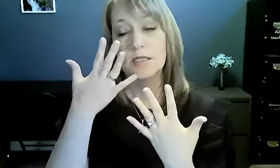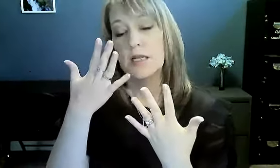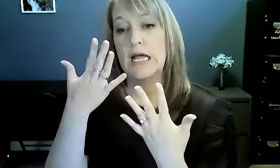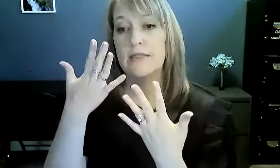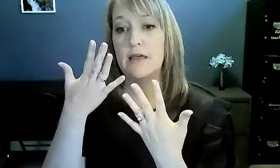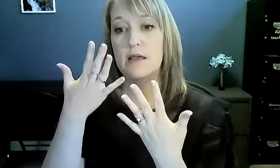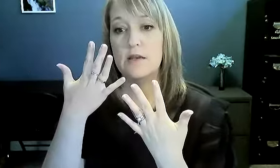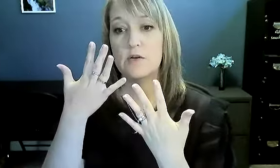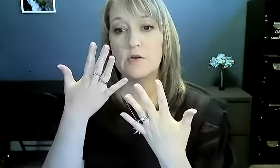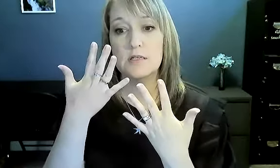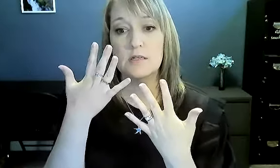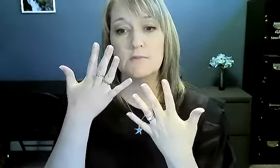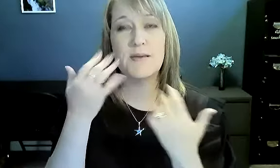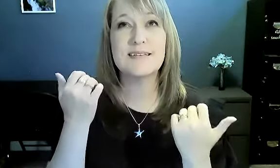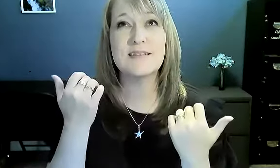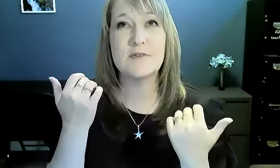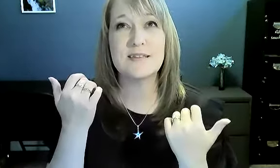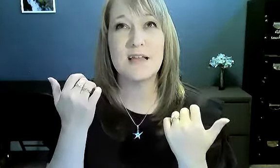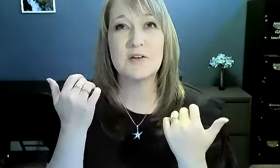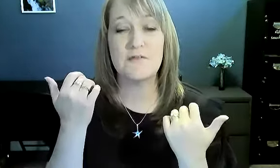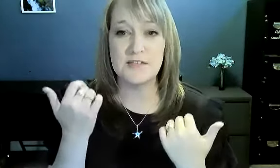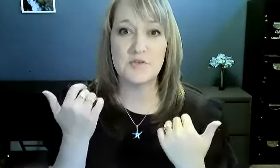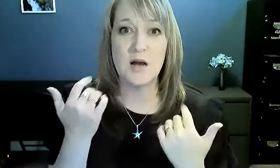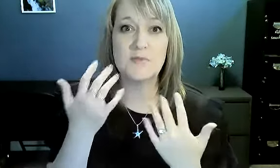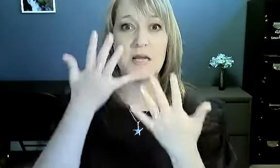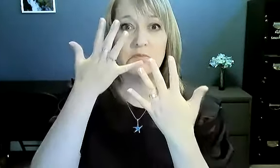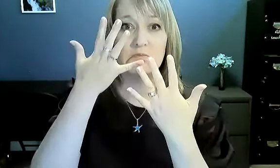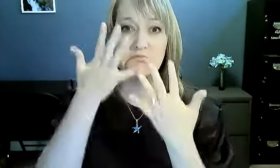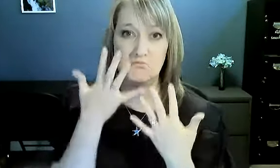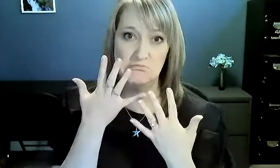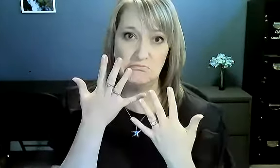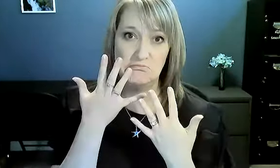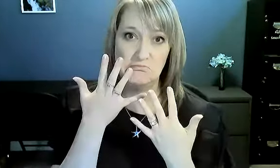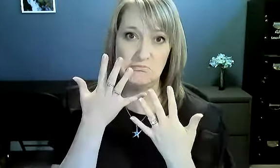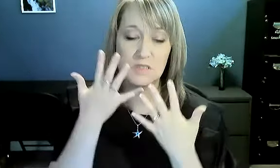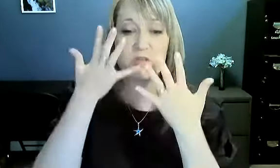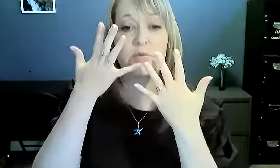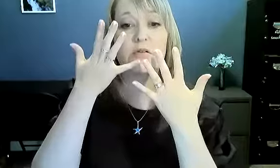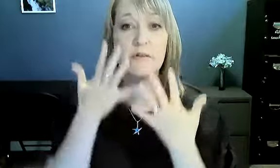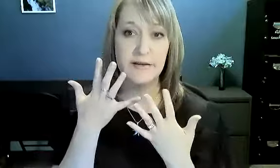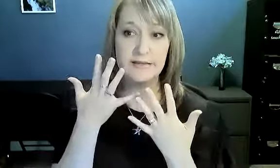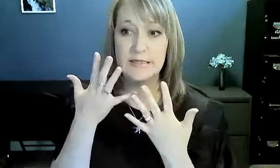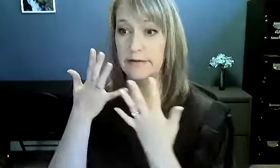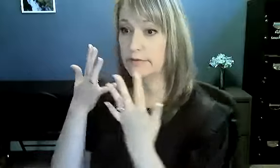And then you're going to, basically for this sign, your face drops, right? So you're pulling your face down.